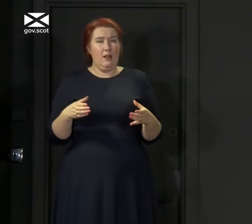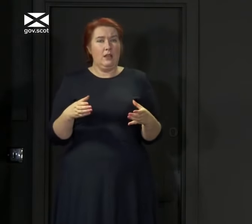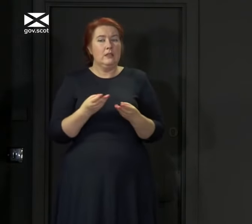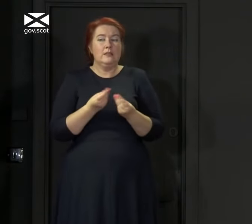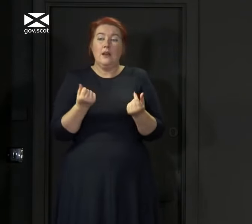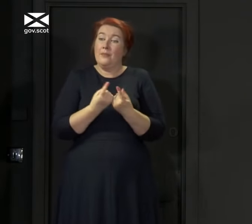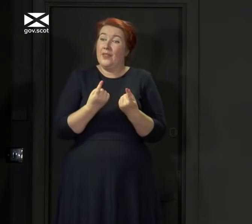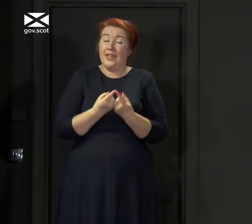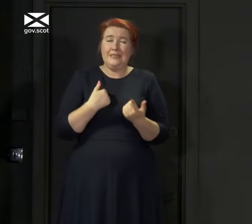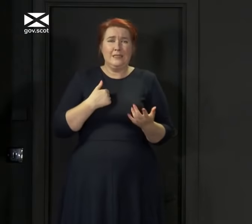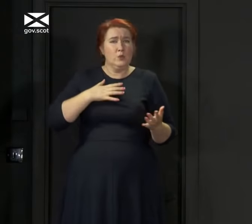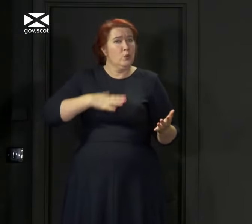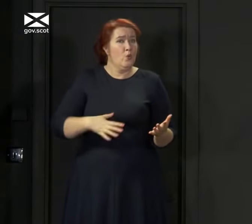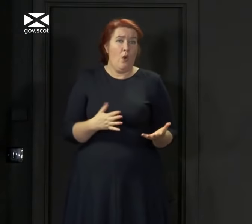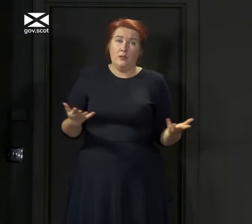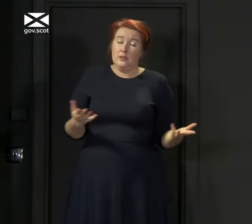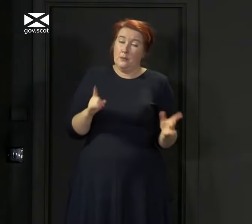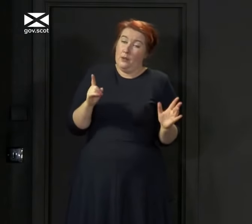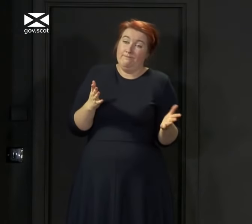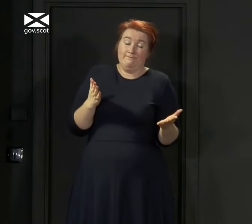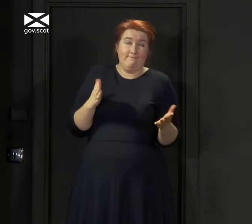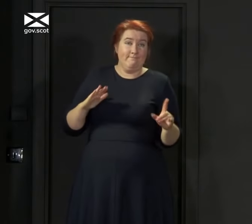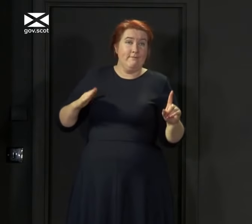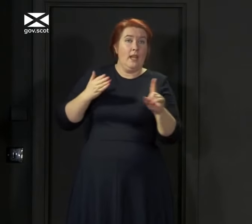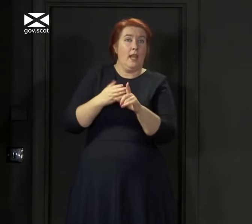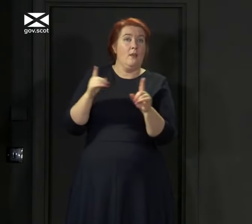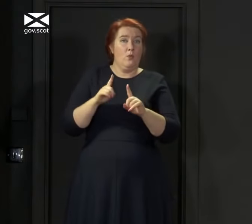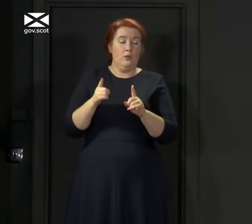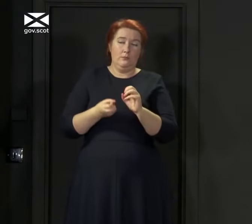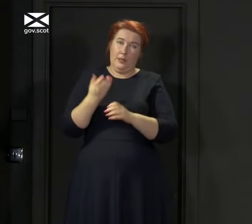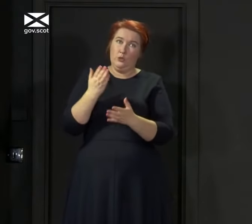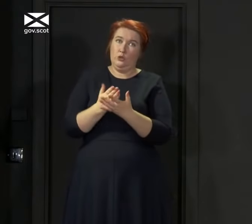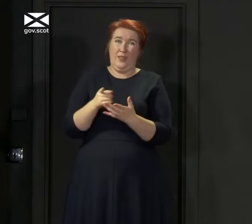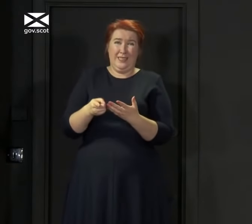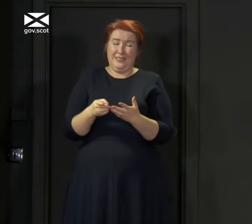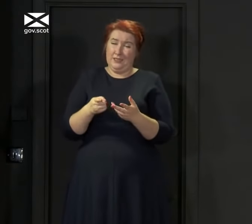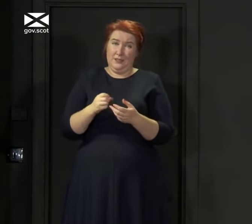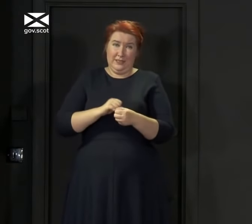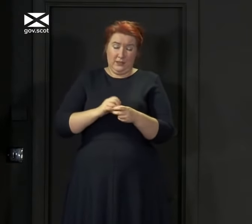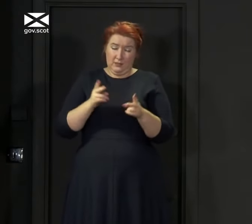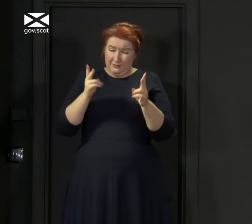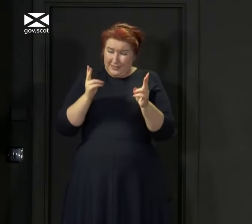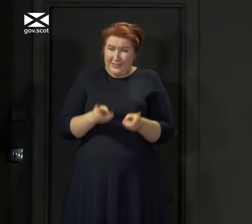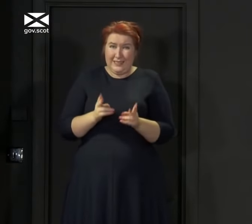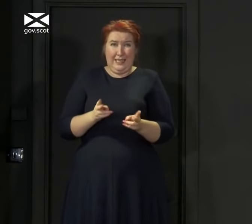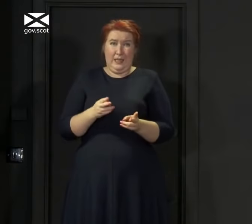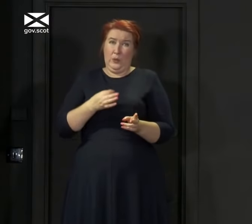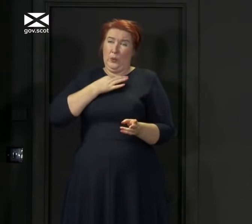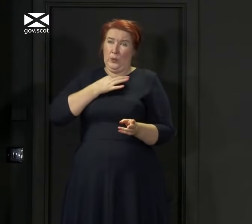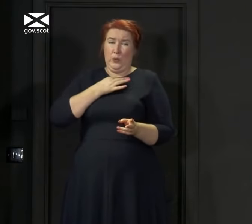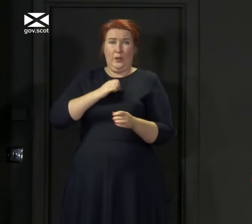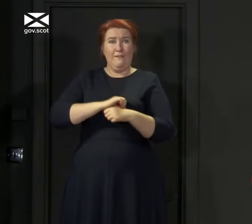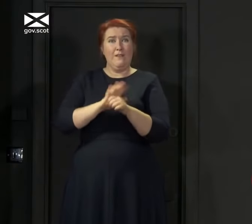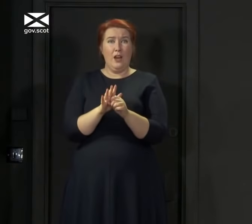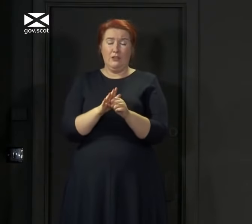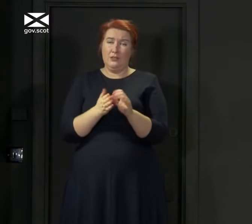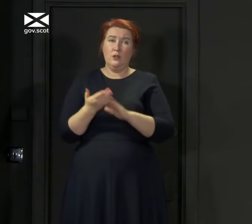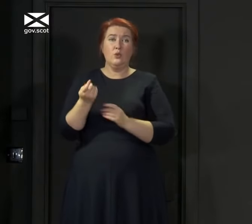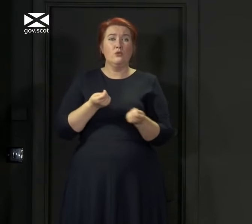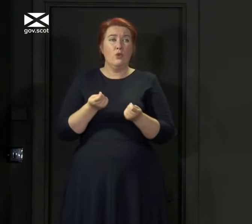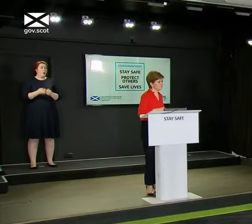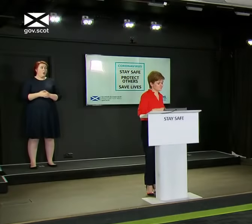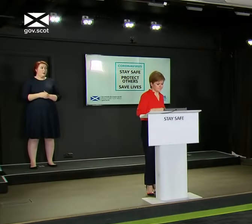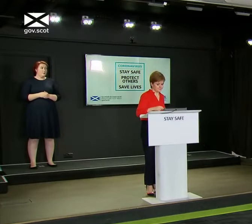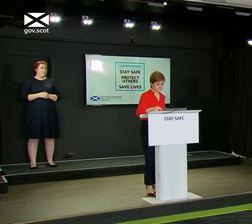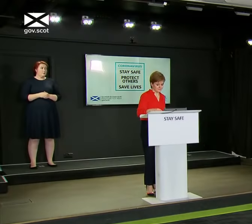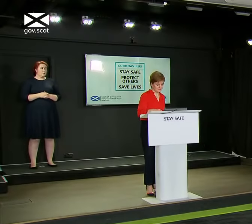do, none of us want to be doing it, but it is all in the interest of keeping this deadly virus under control. Is it not